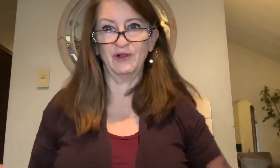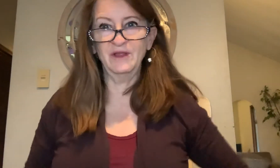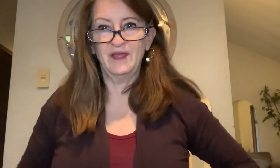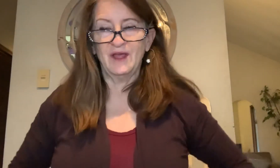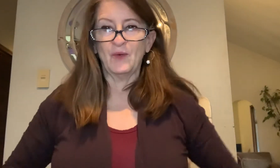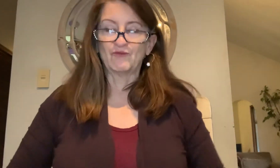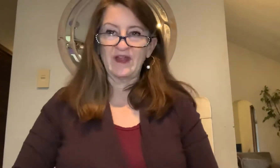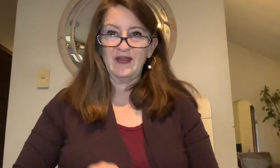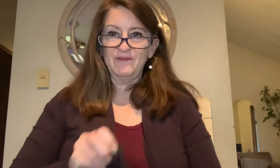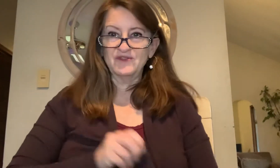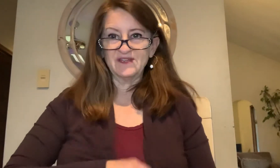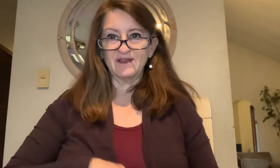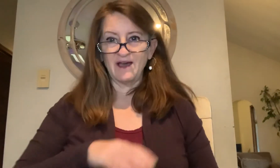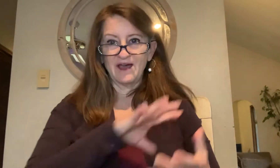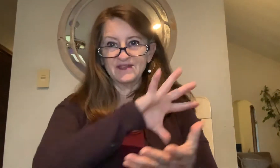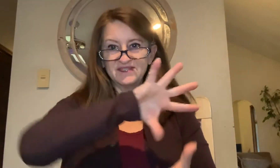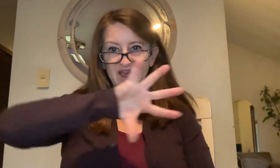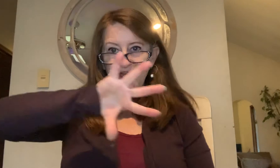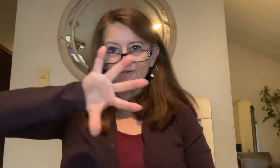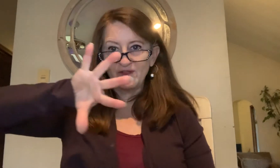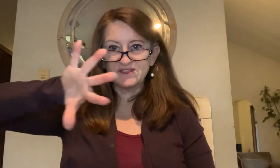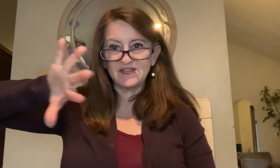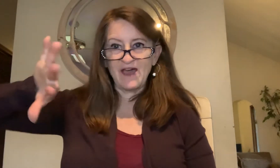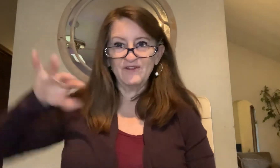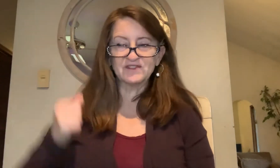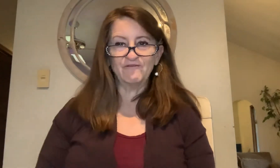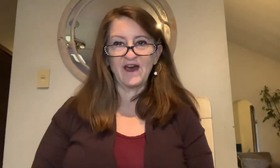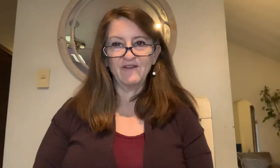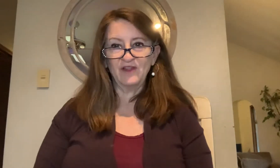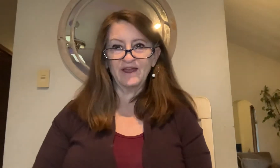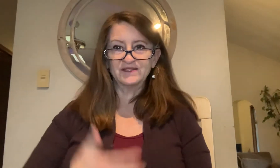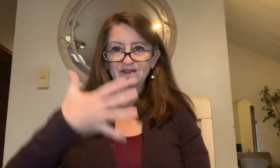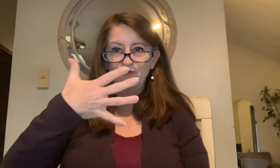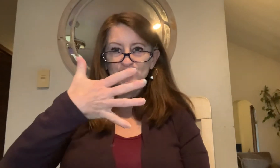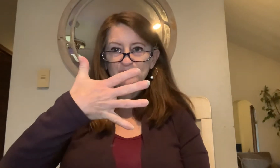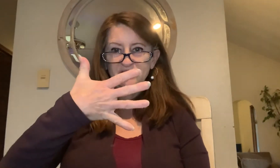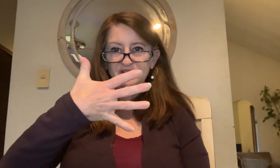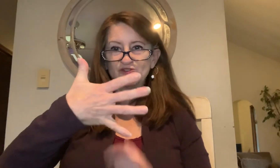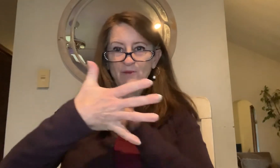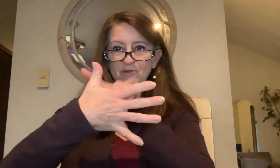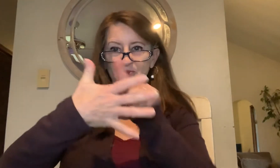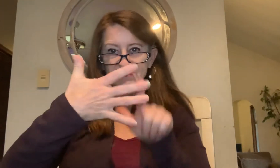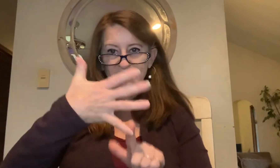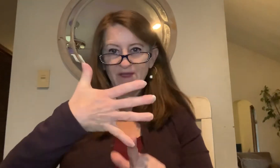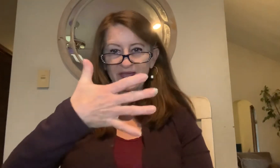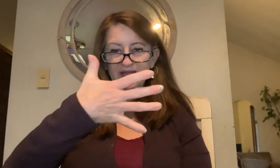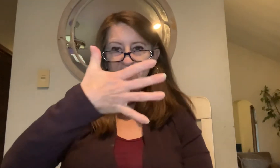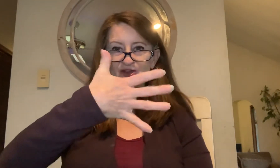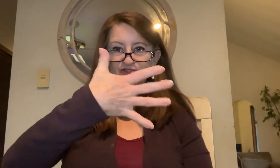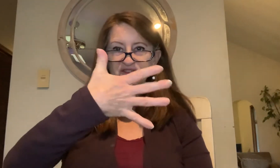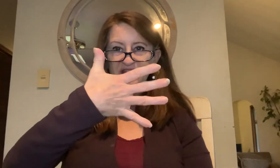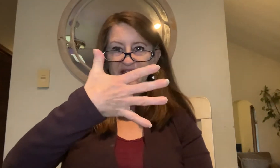read music on a staff. Now the staff is the five lines in the four spaces. remember me taking my hand and here's your staff